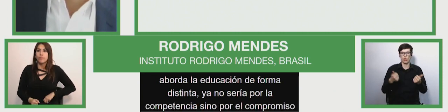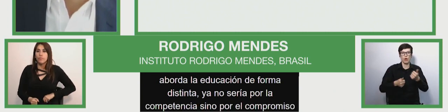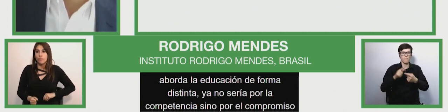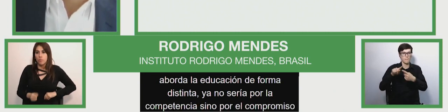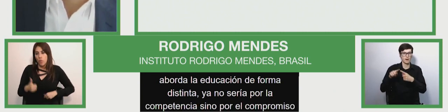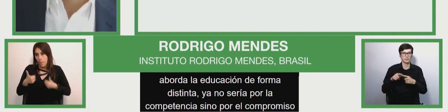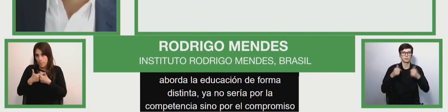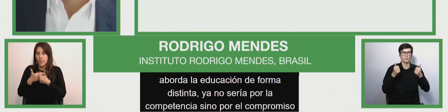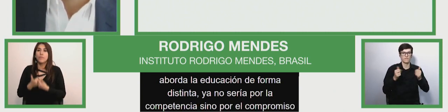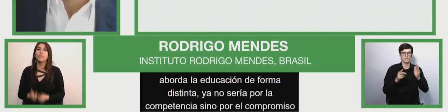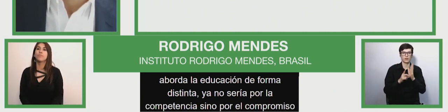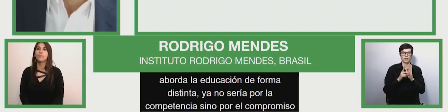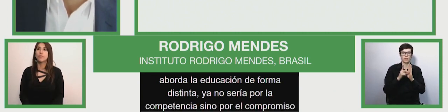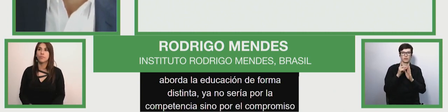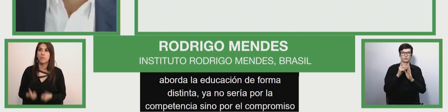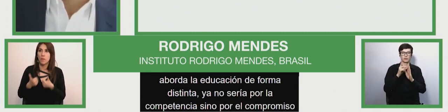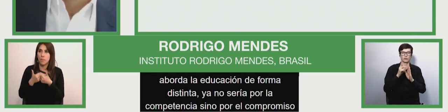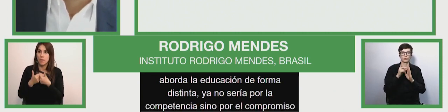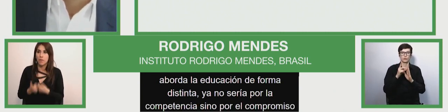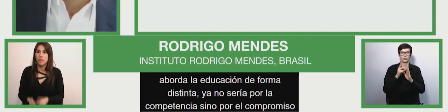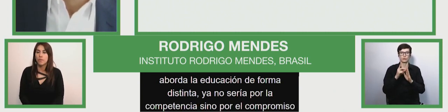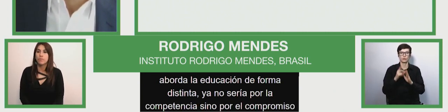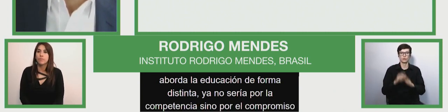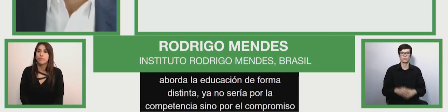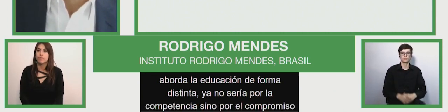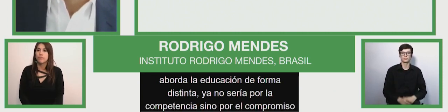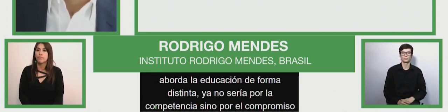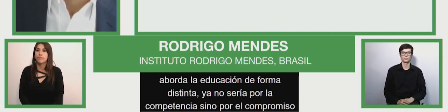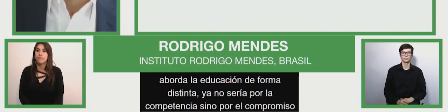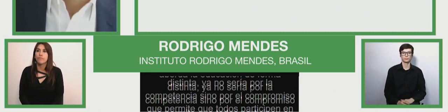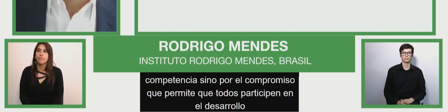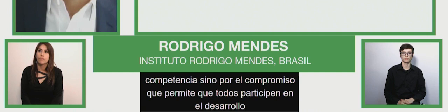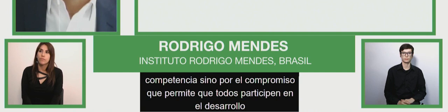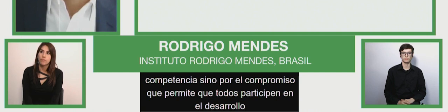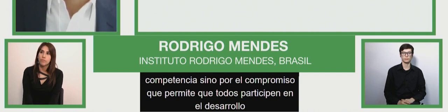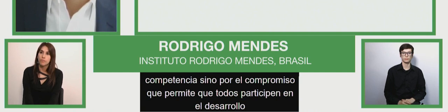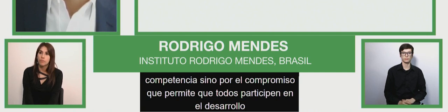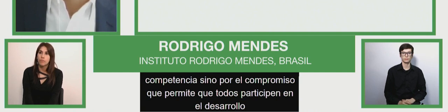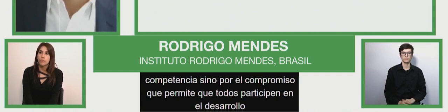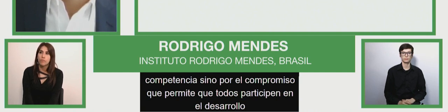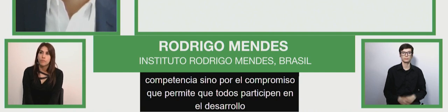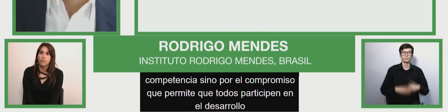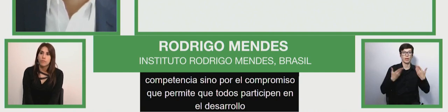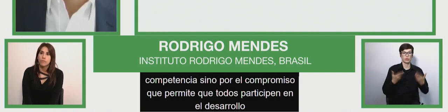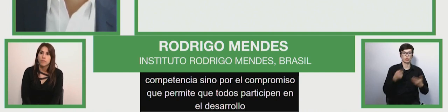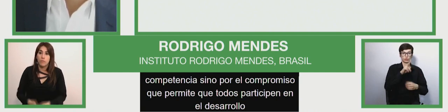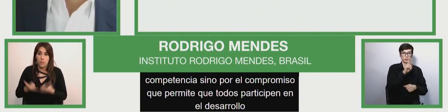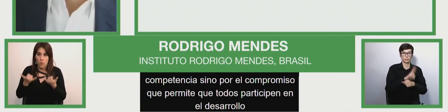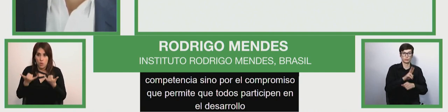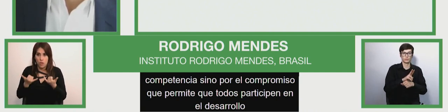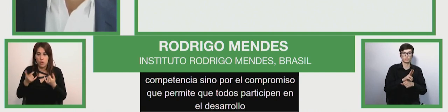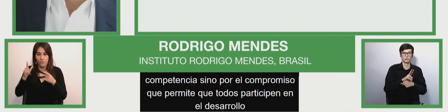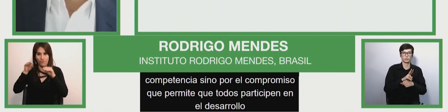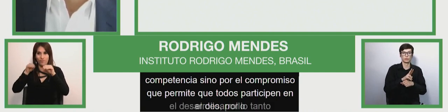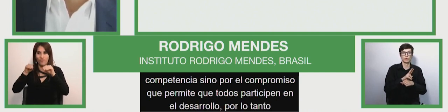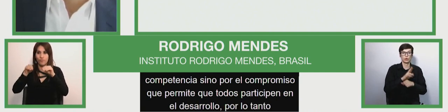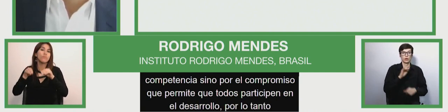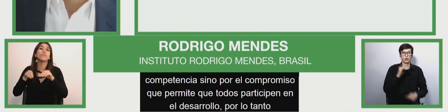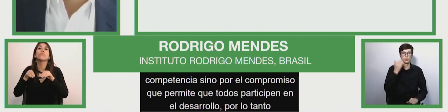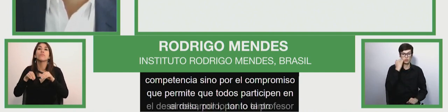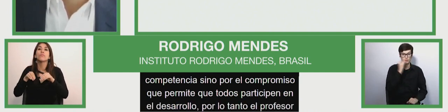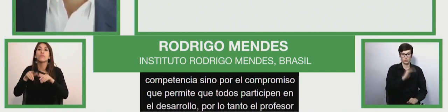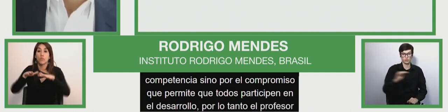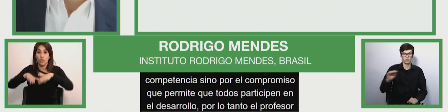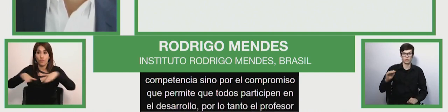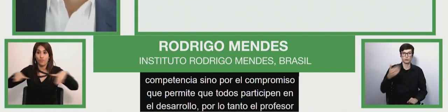but guided by the commitment to allow that everyone participate, develop, and